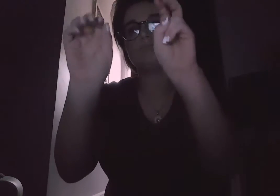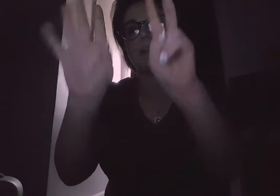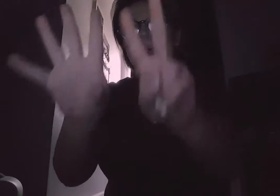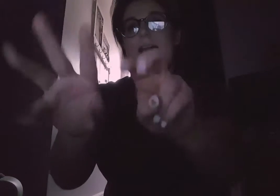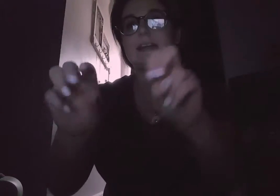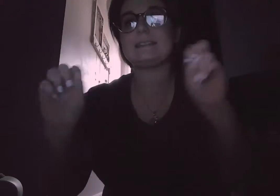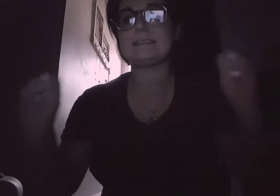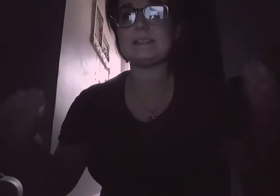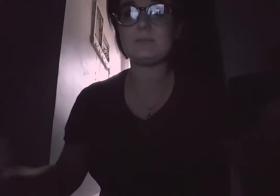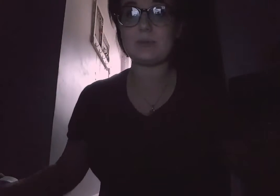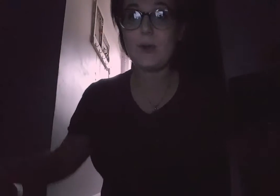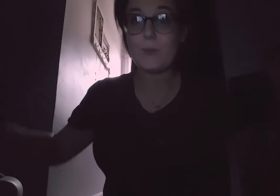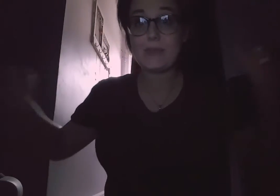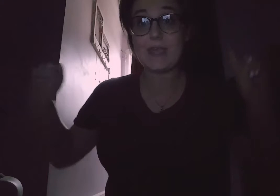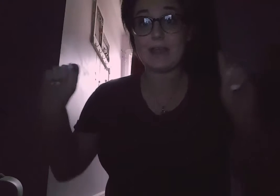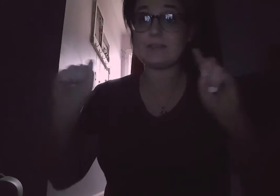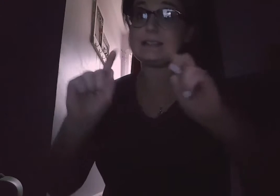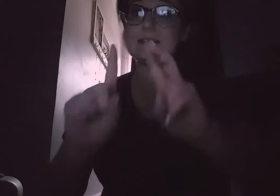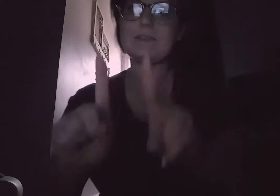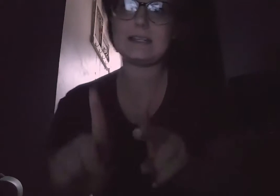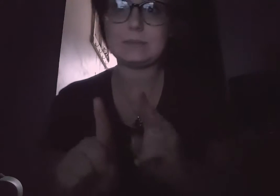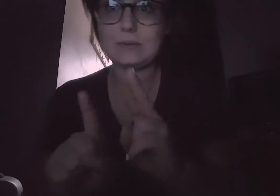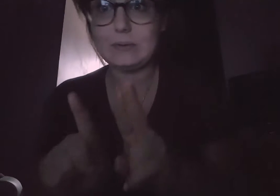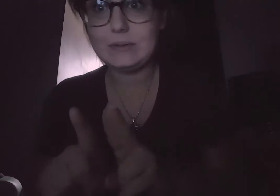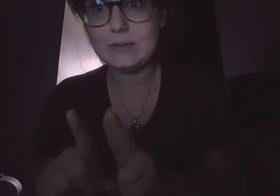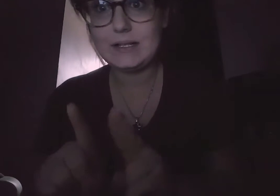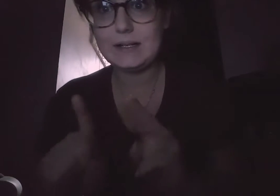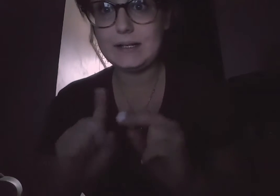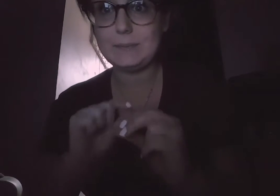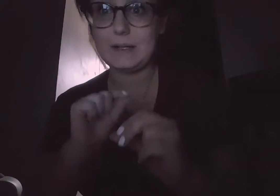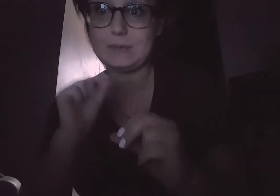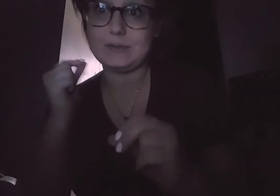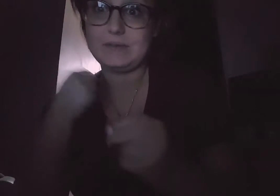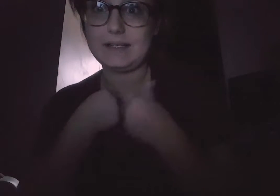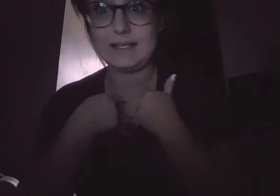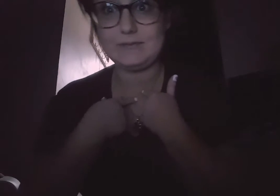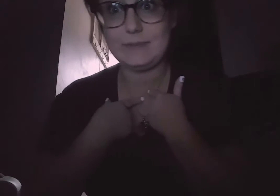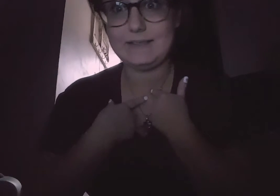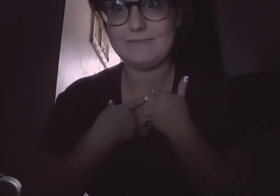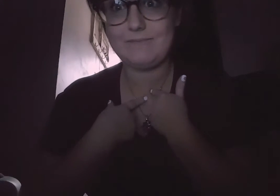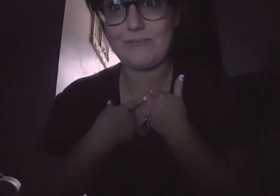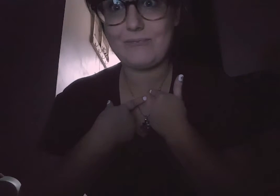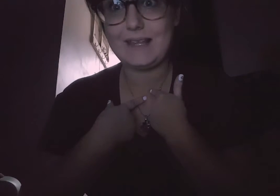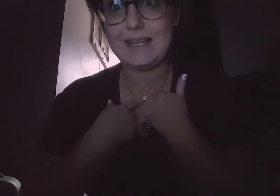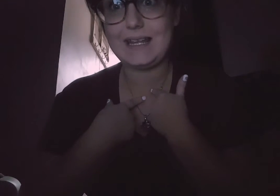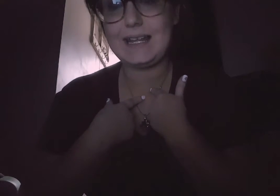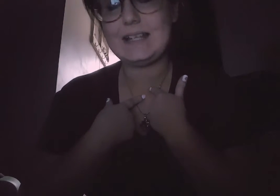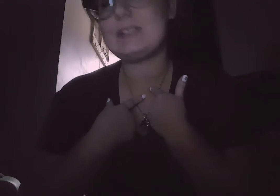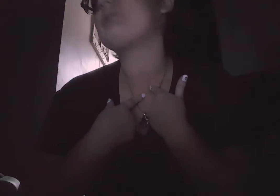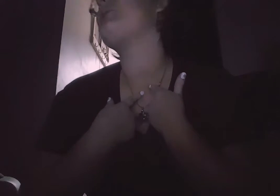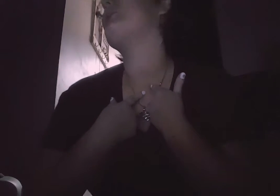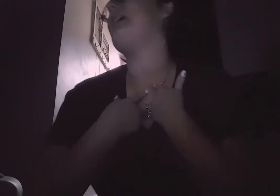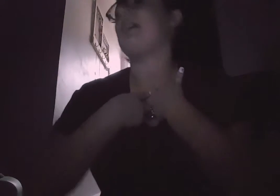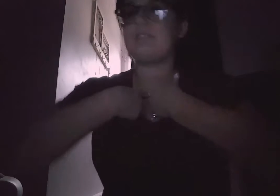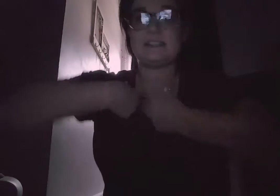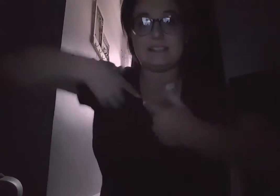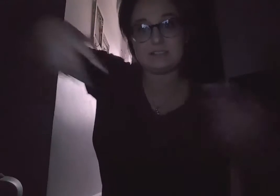I sleep with every stuffed animal my boyfriend gave me. So, I have, like, this